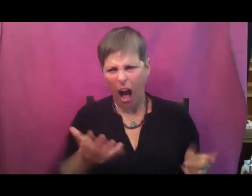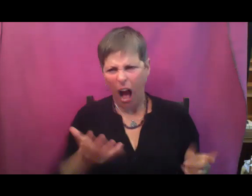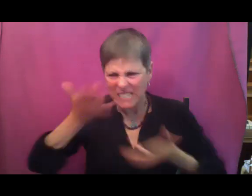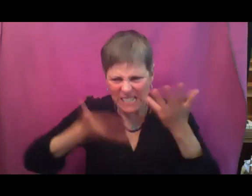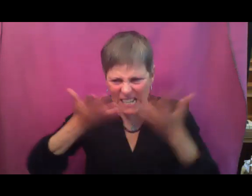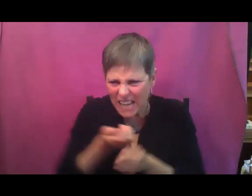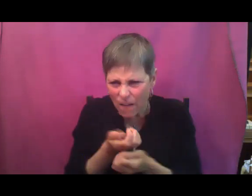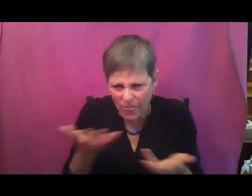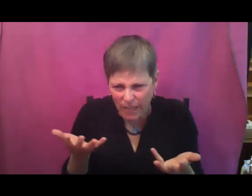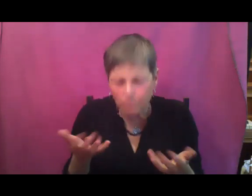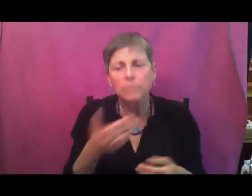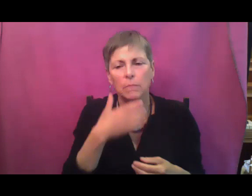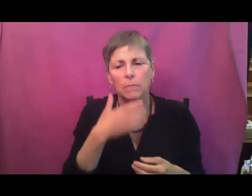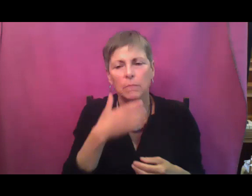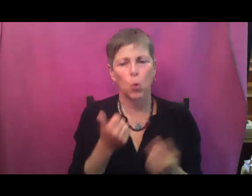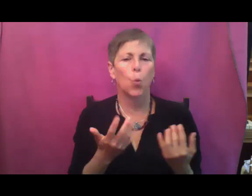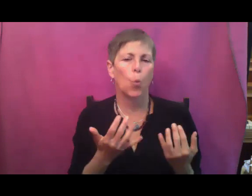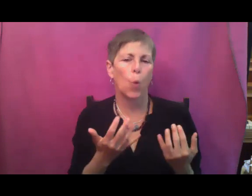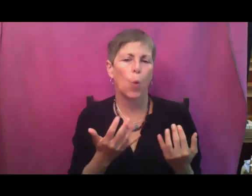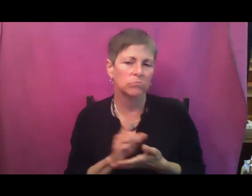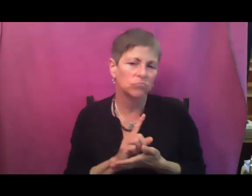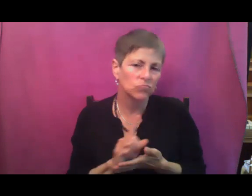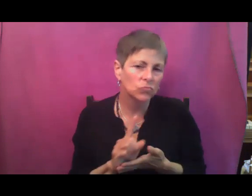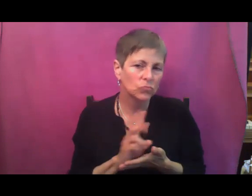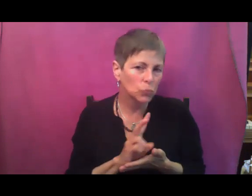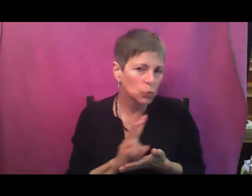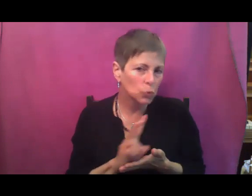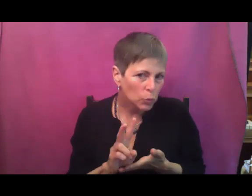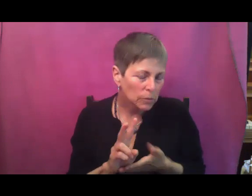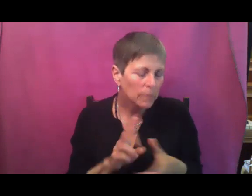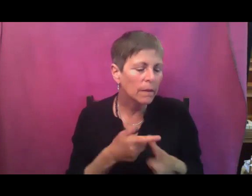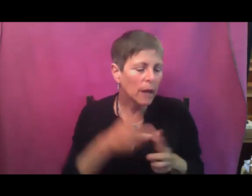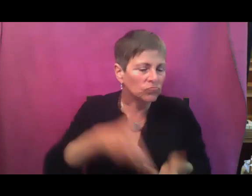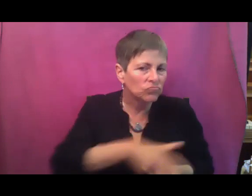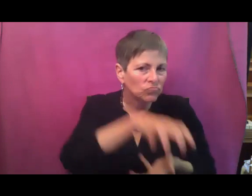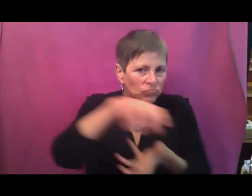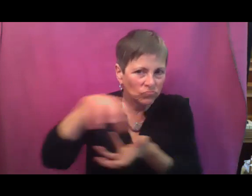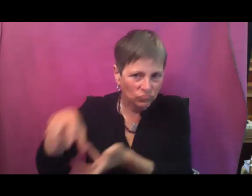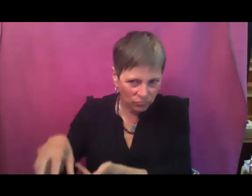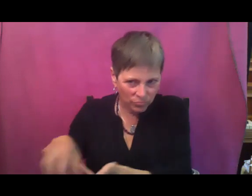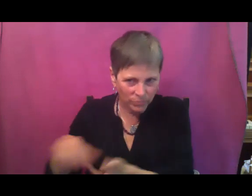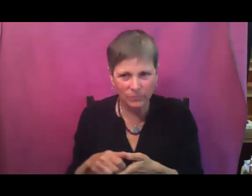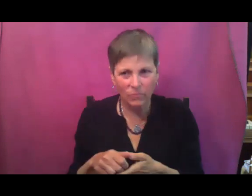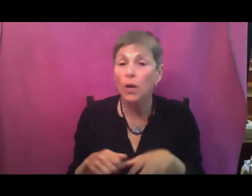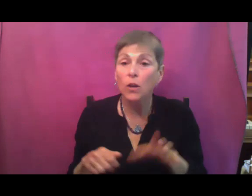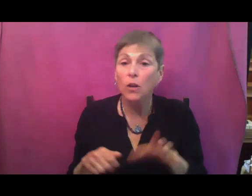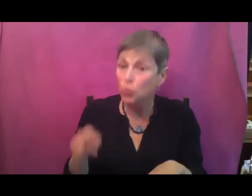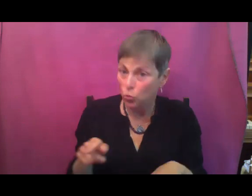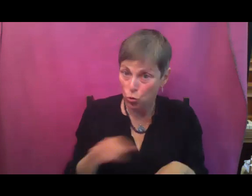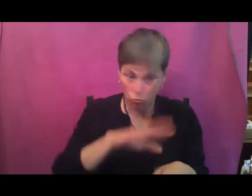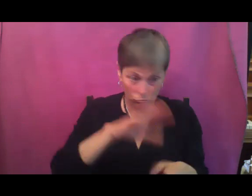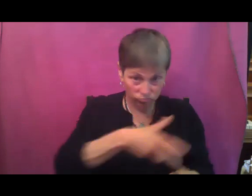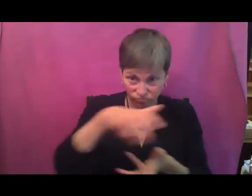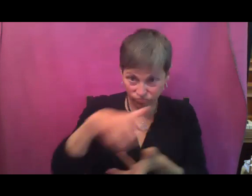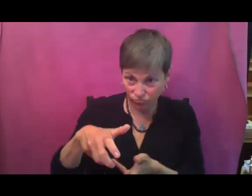a week so that it's about two weeks old by the time you're transplanting it out. And at whatever stage you're transplanting them, just be